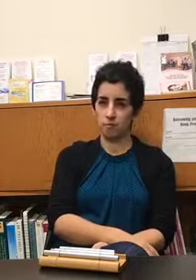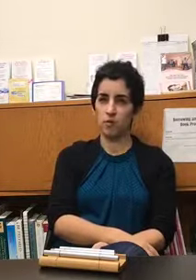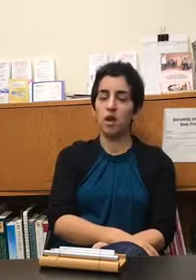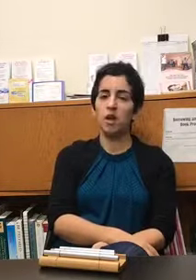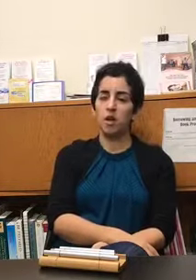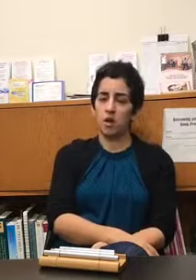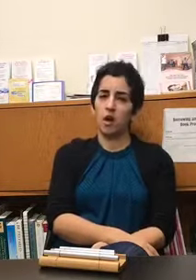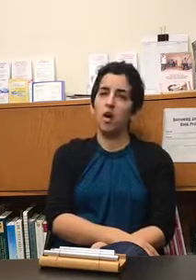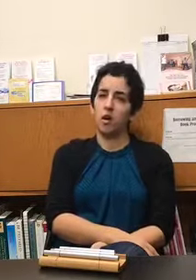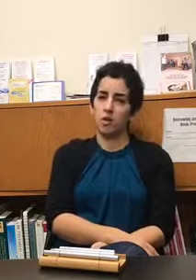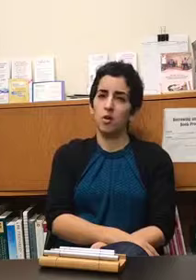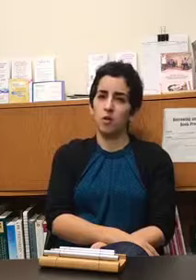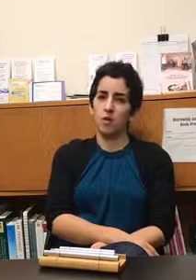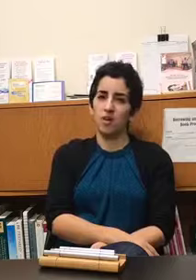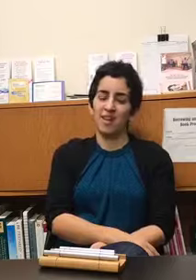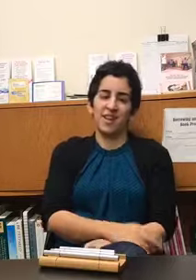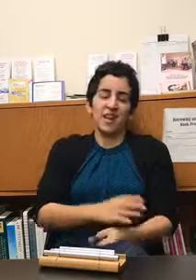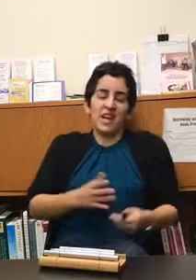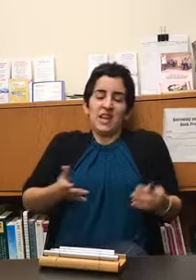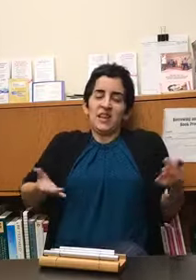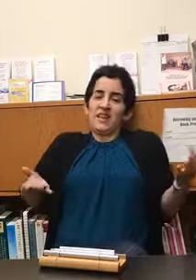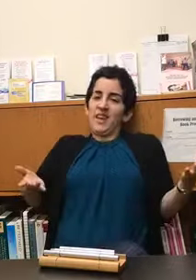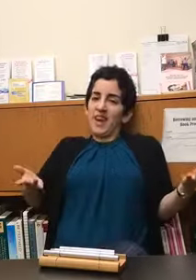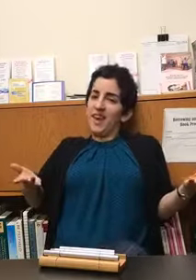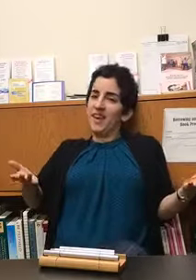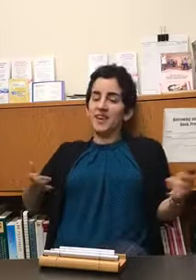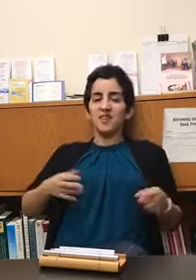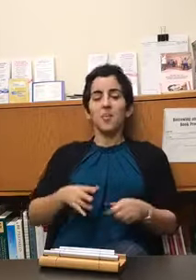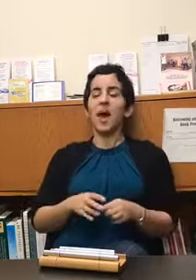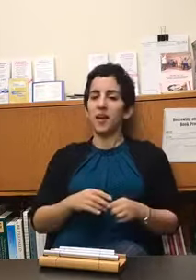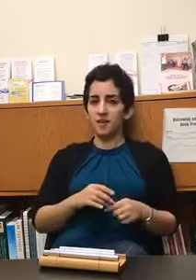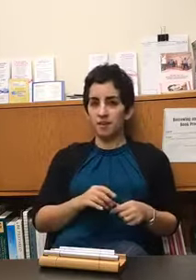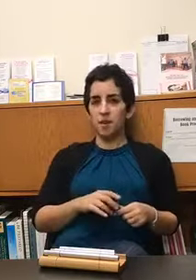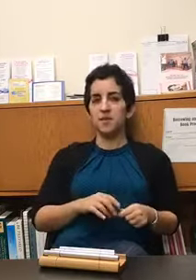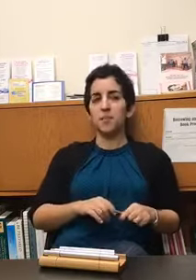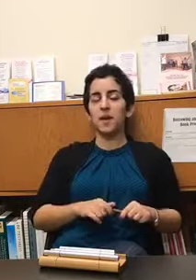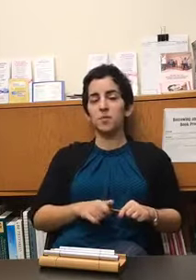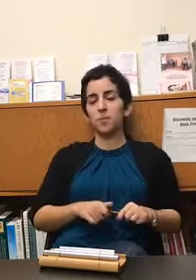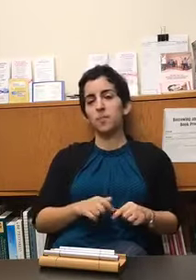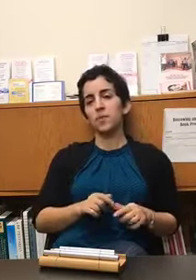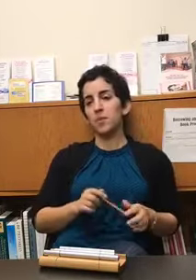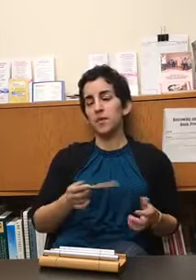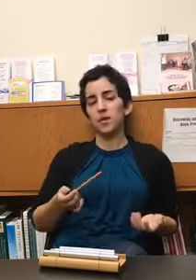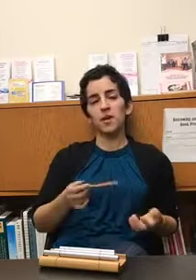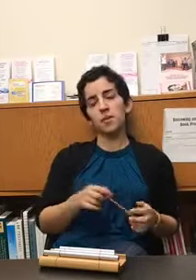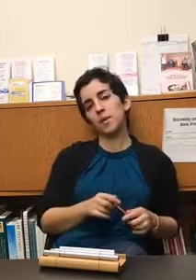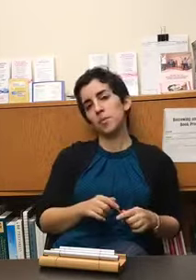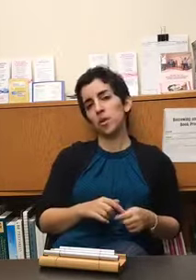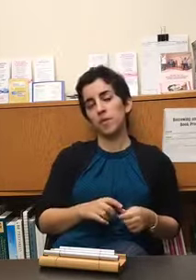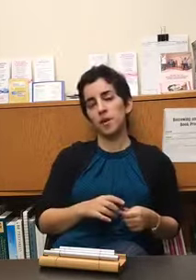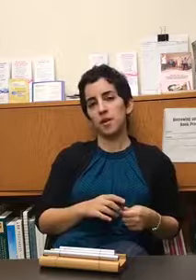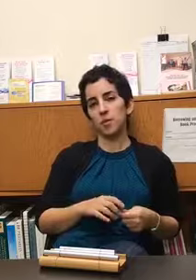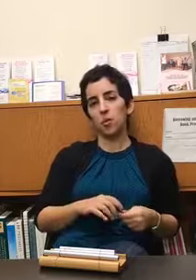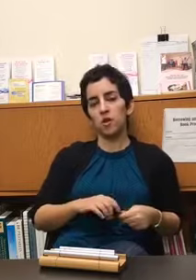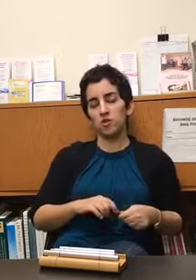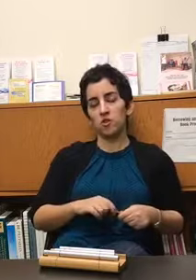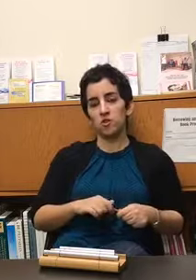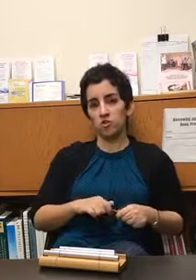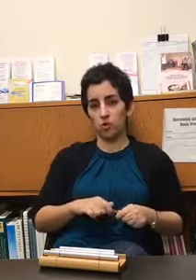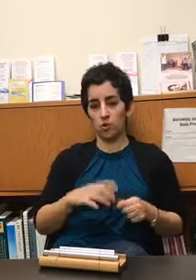so how long do you often work with people it depends i mean it depends what sometimes i've had people come in and want to do a short